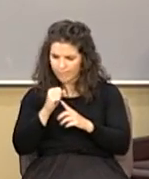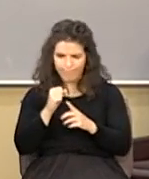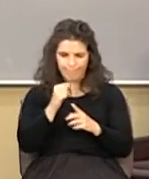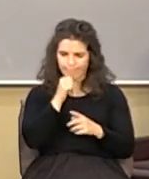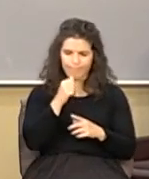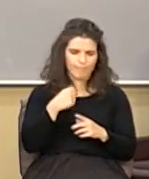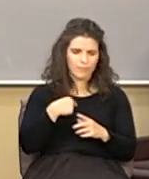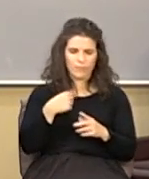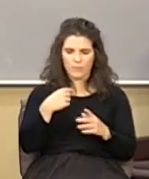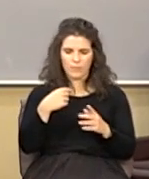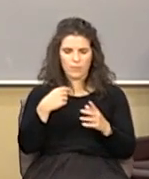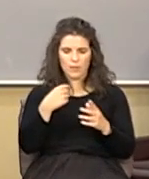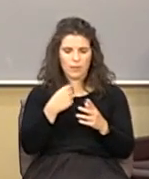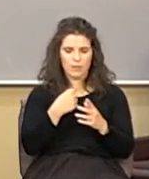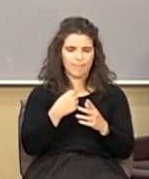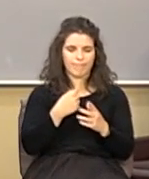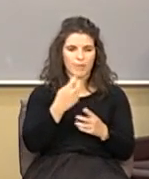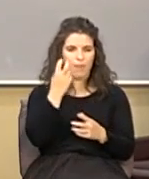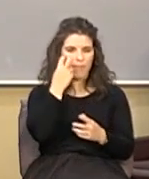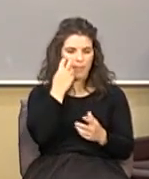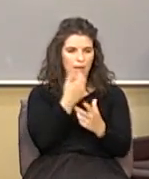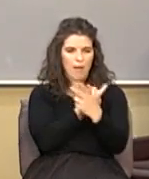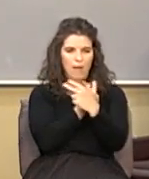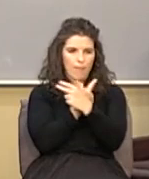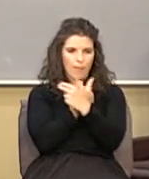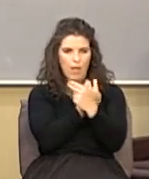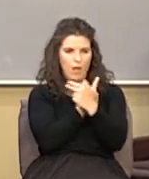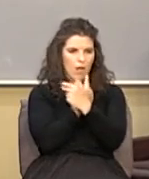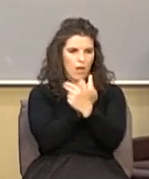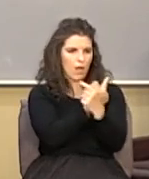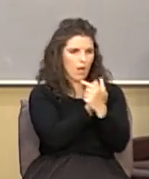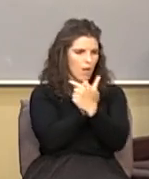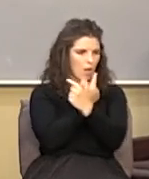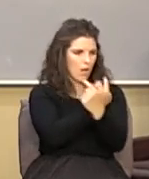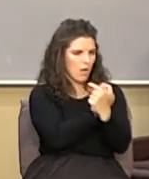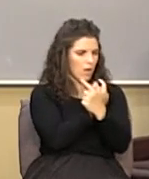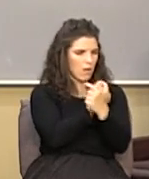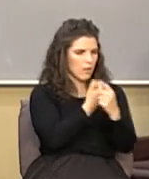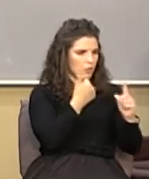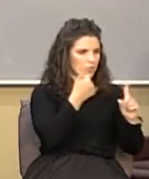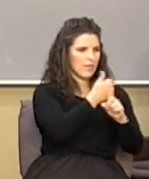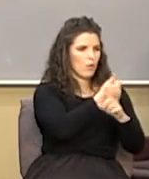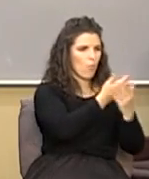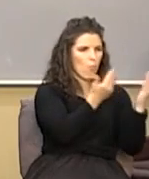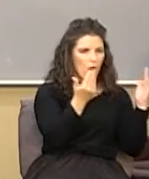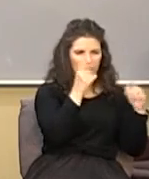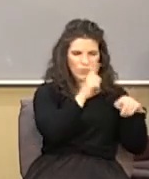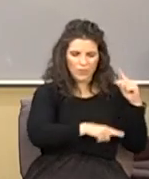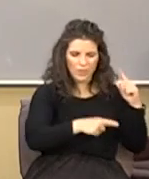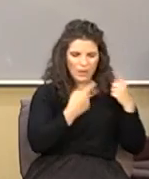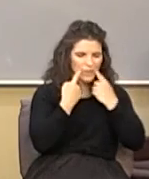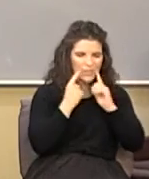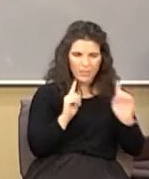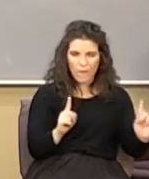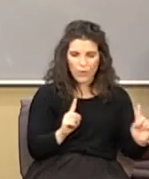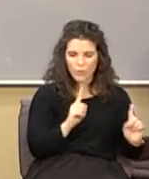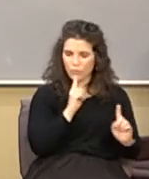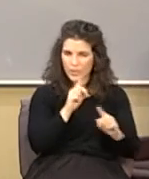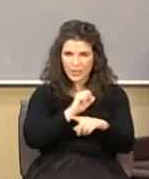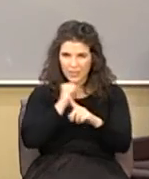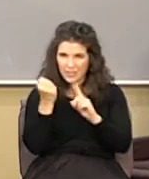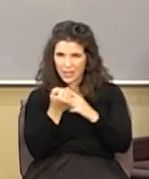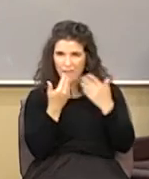you're like a blind bat flying backwards in a dark cave you just go against the wall you're not going to make it because that's not where reality